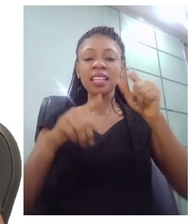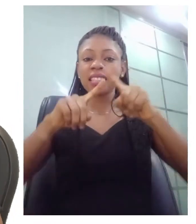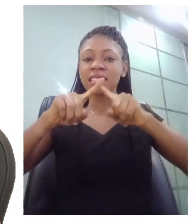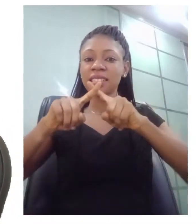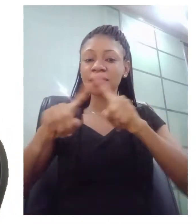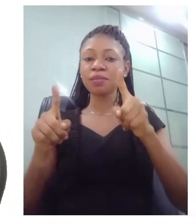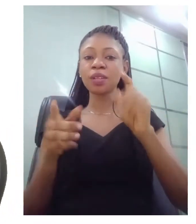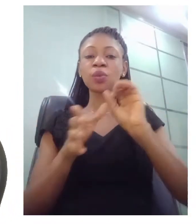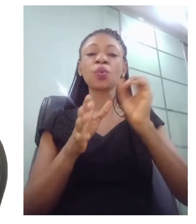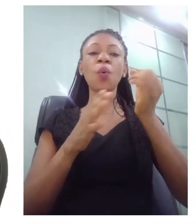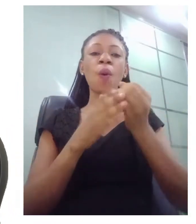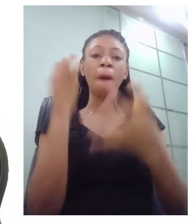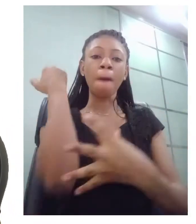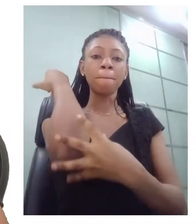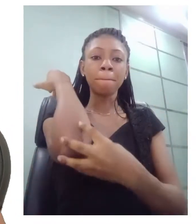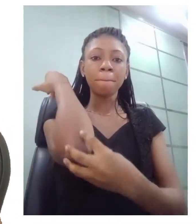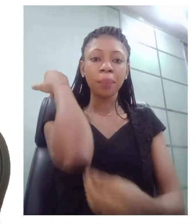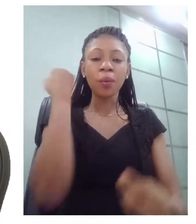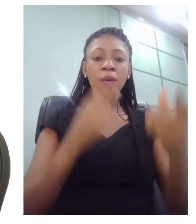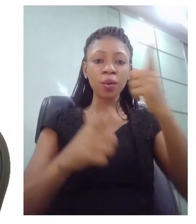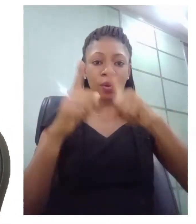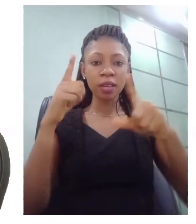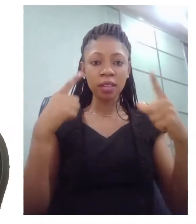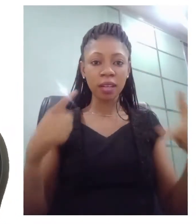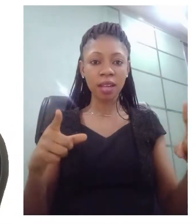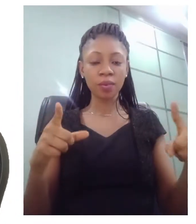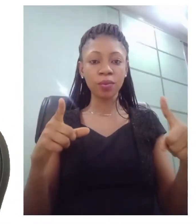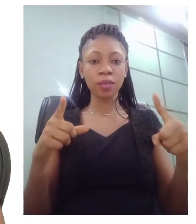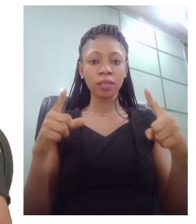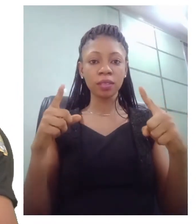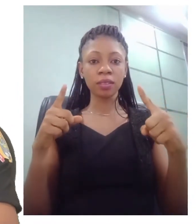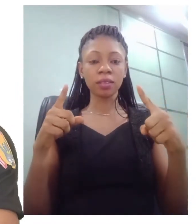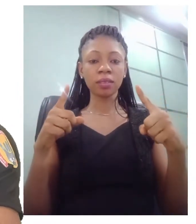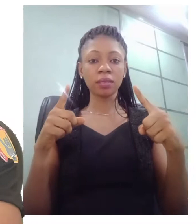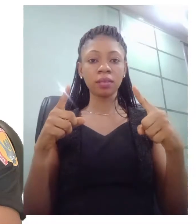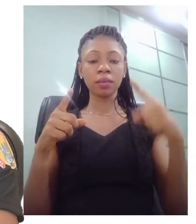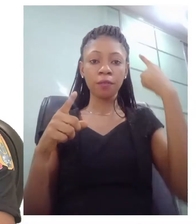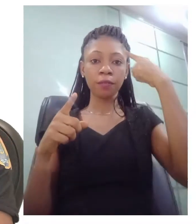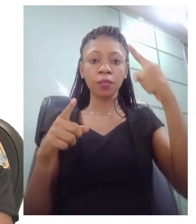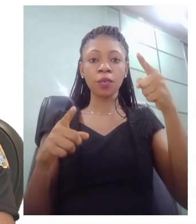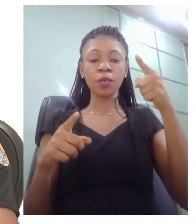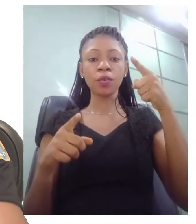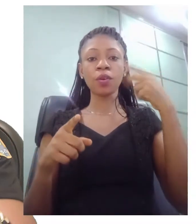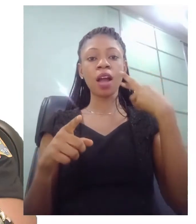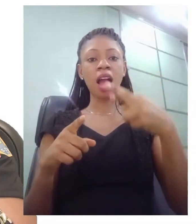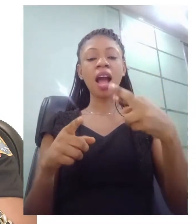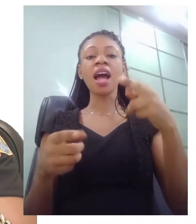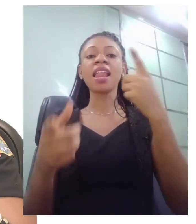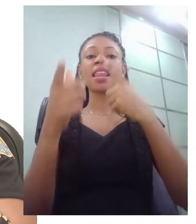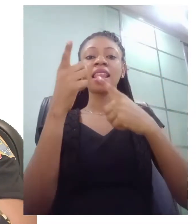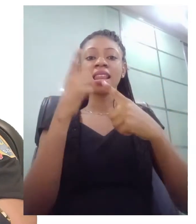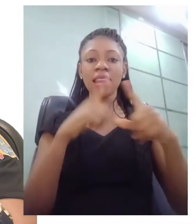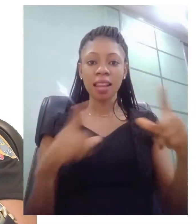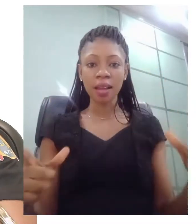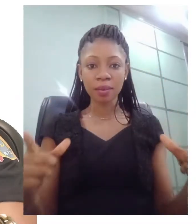language. So Aisha's story should give us another